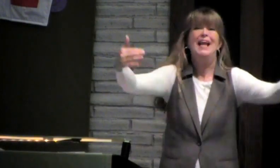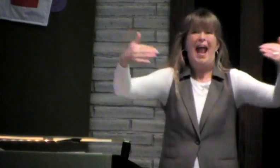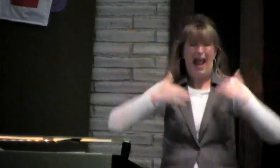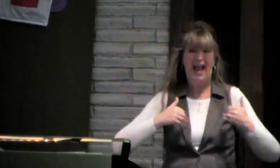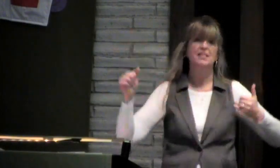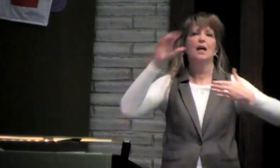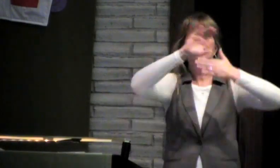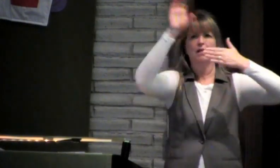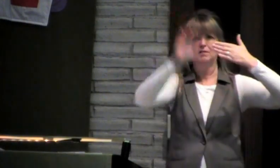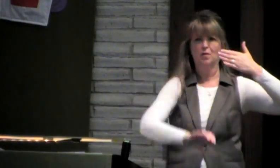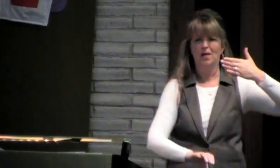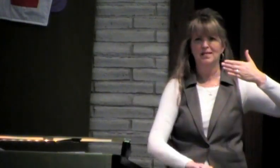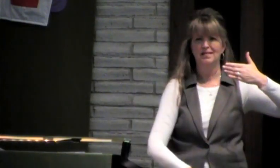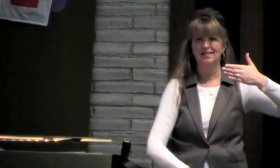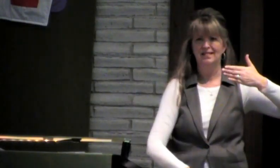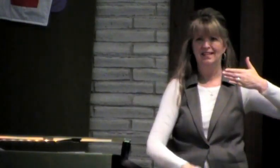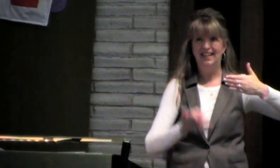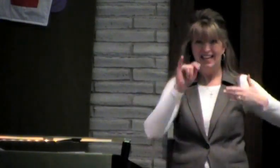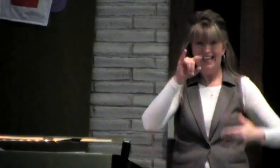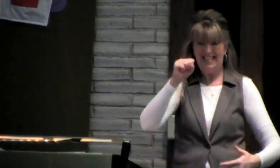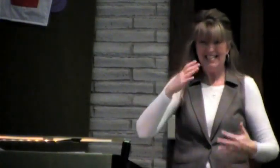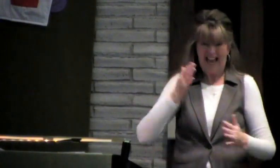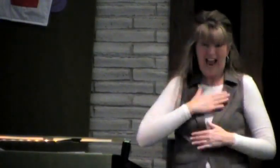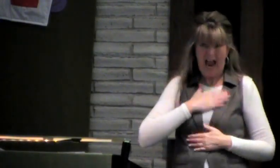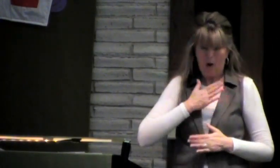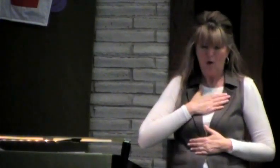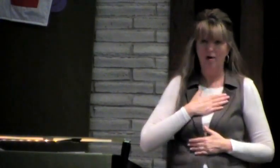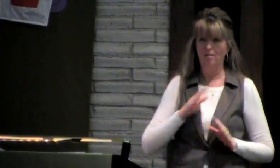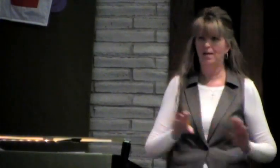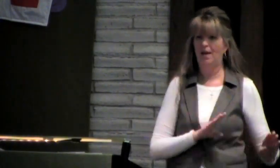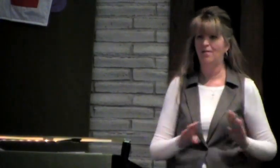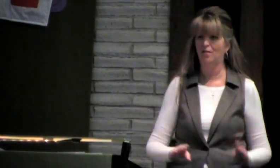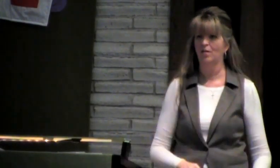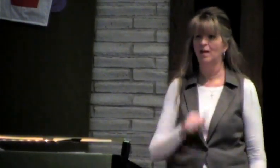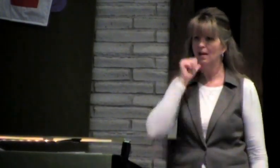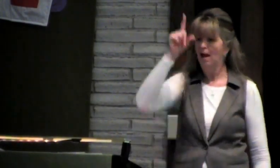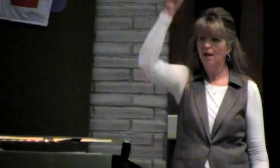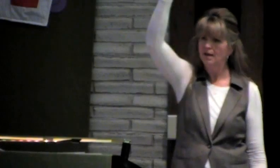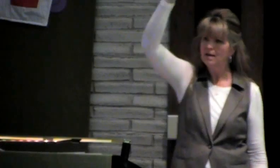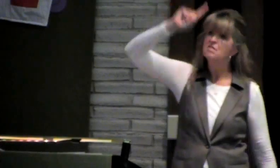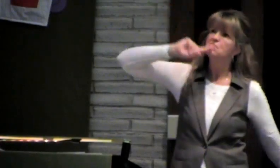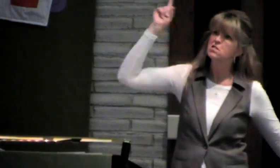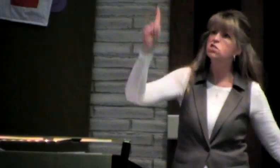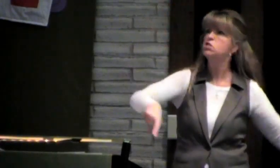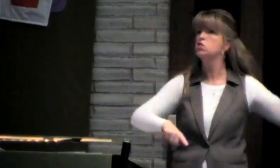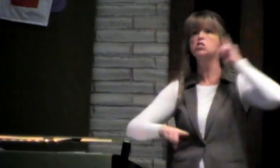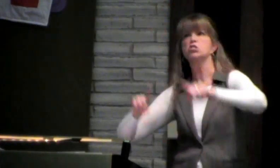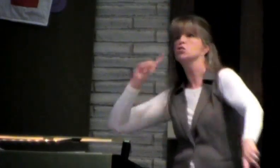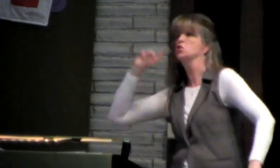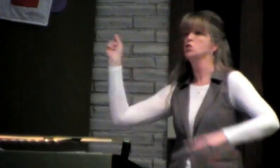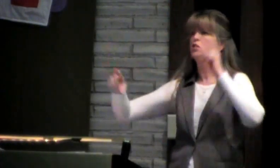what we want. And each decision we make has a consequence. And it's all a consequence